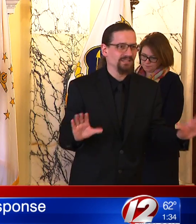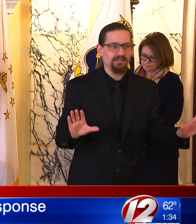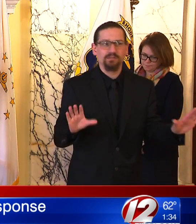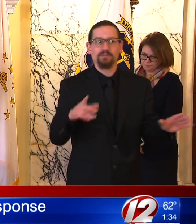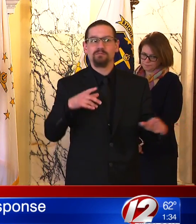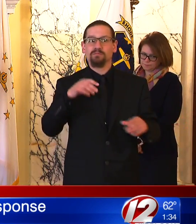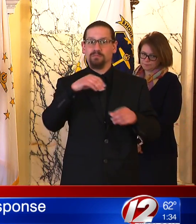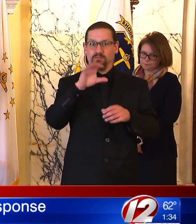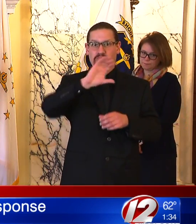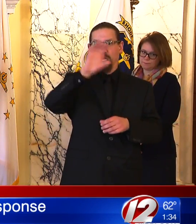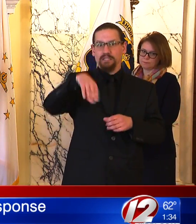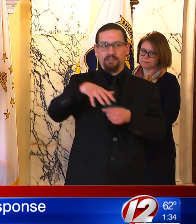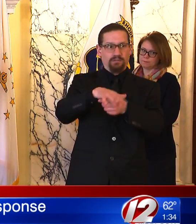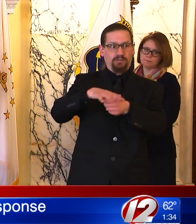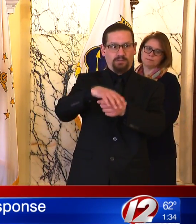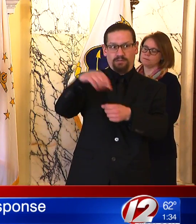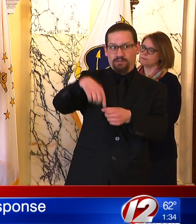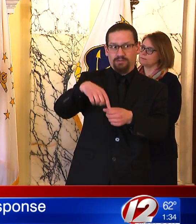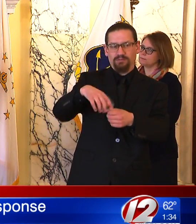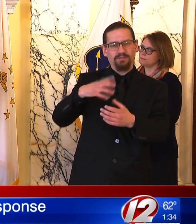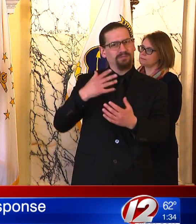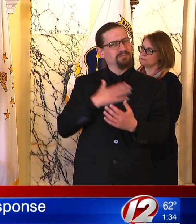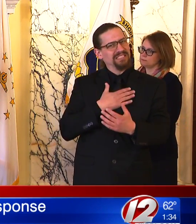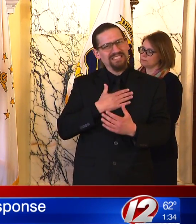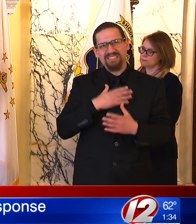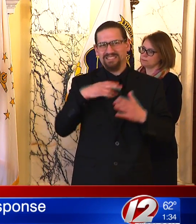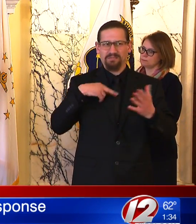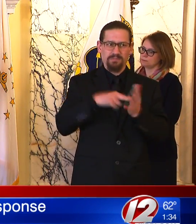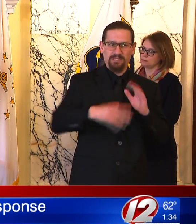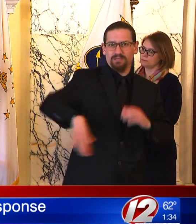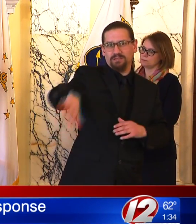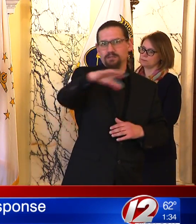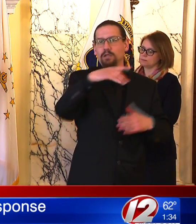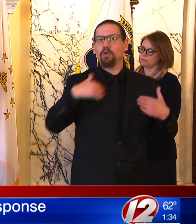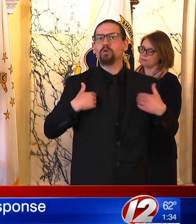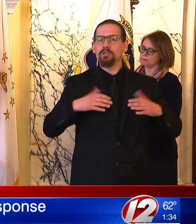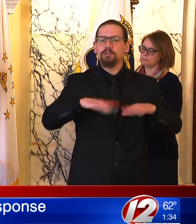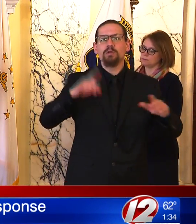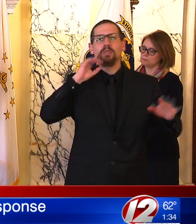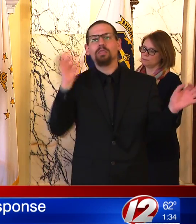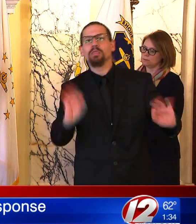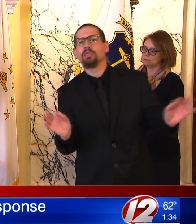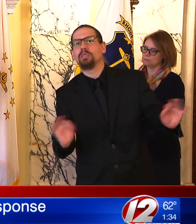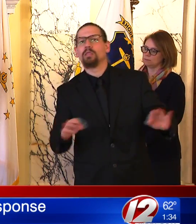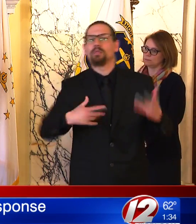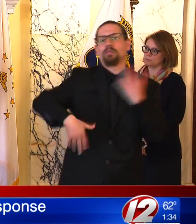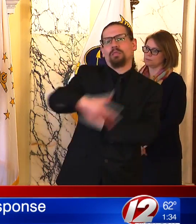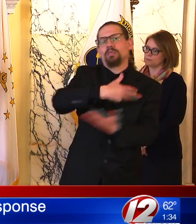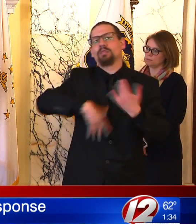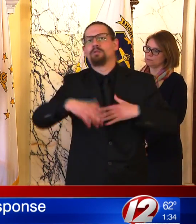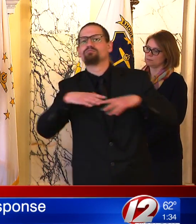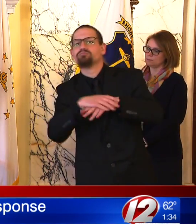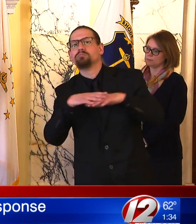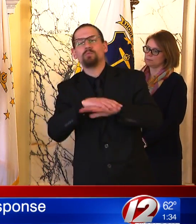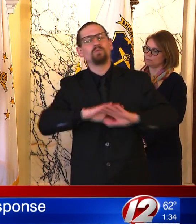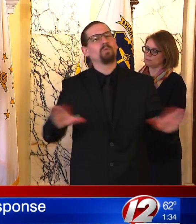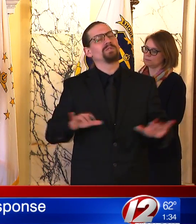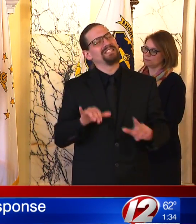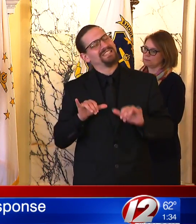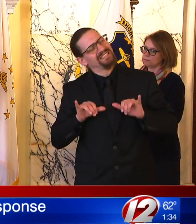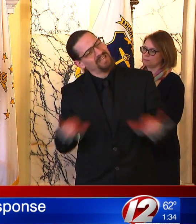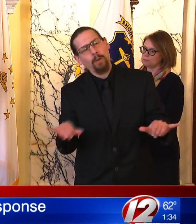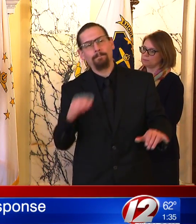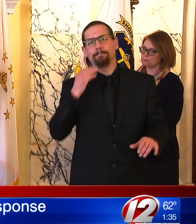in with the teenagers in your life, as well as those around them. This is a time when we